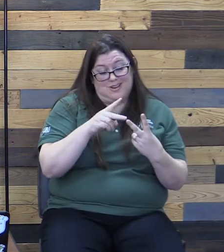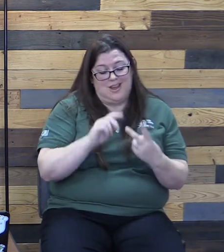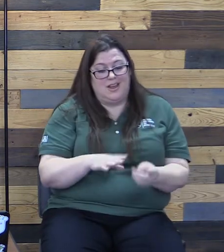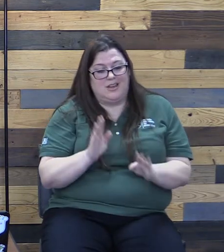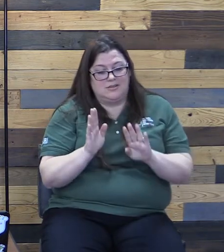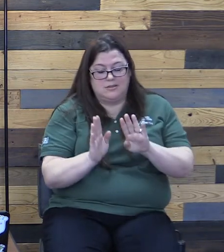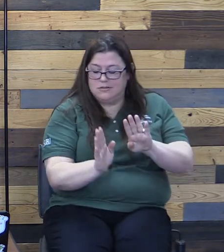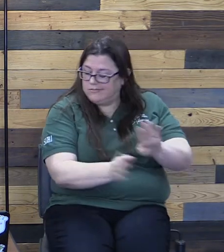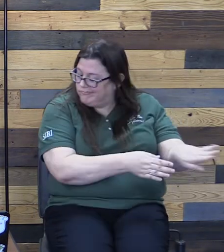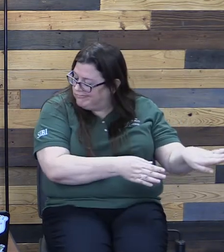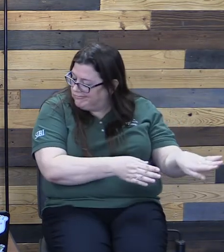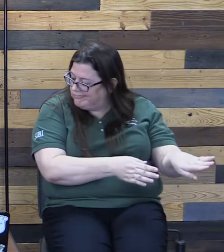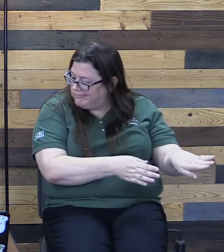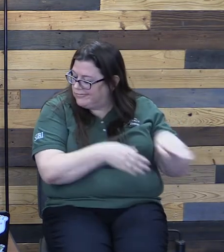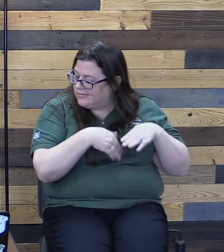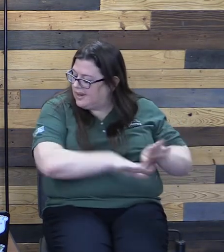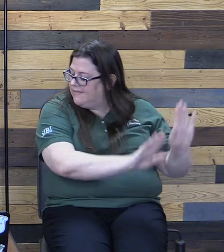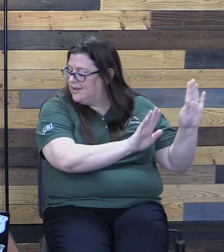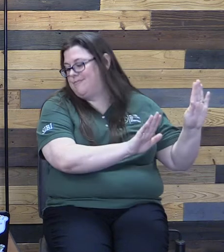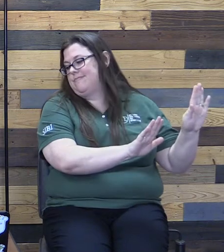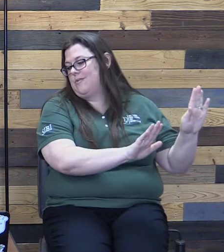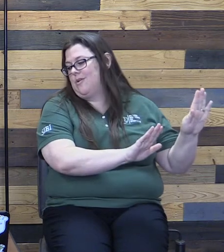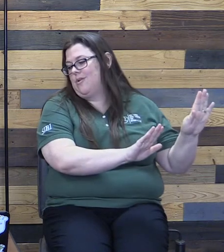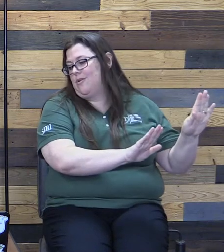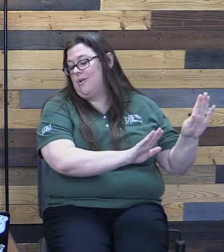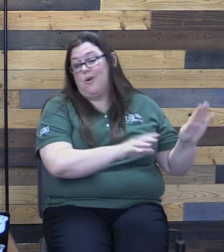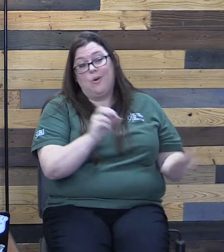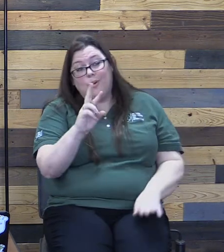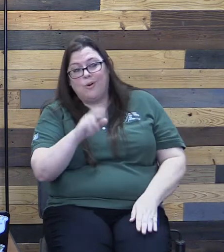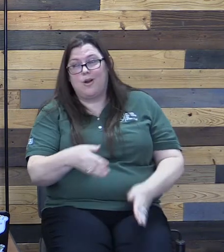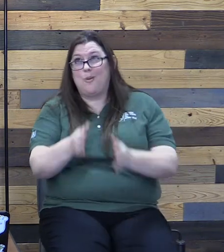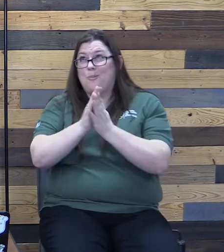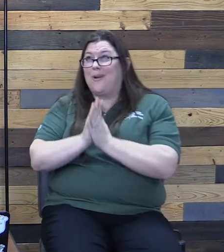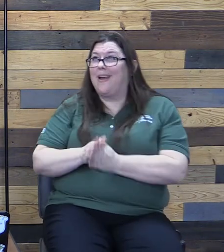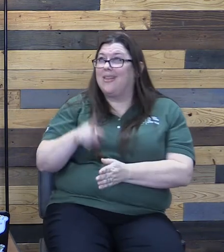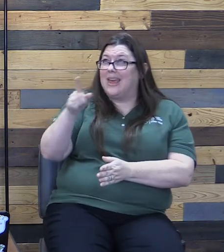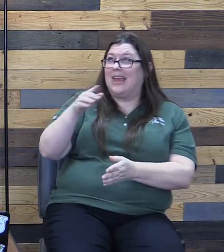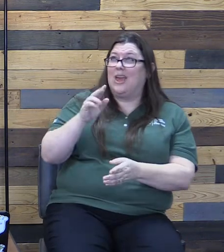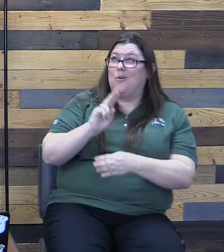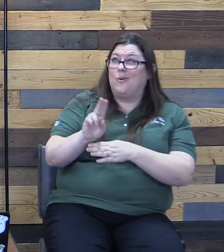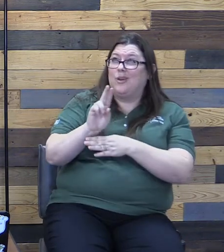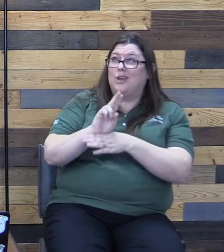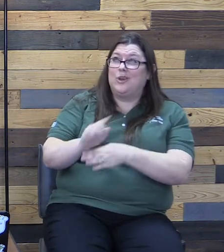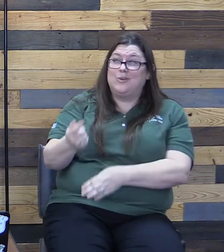or I can pray that God can use me to make things a little bit more like his kingdom.